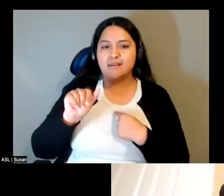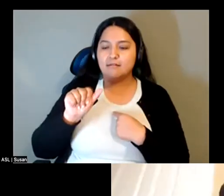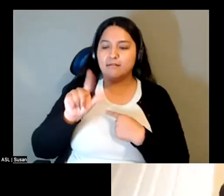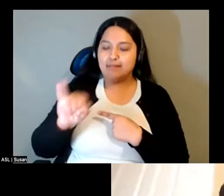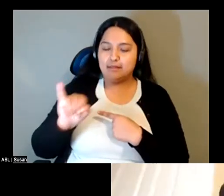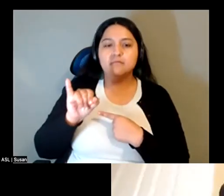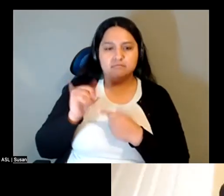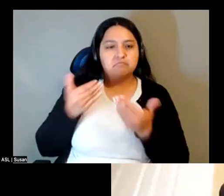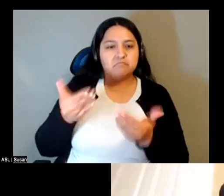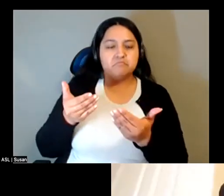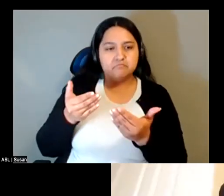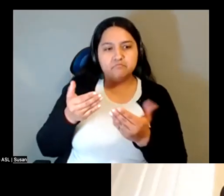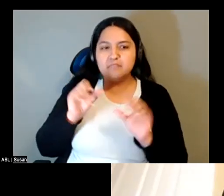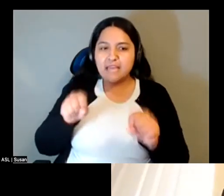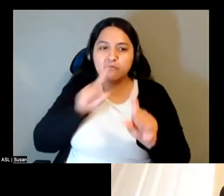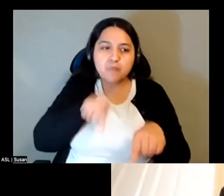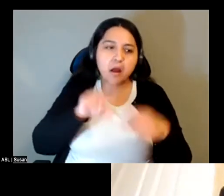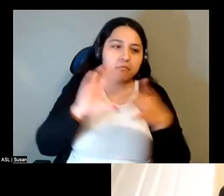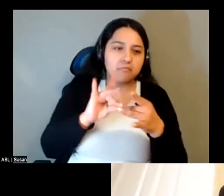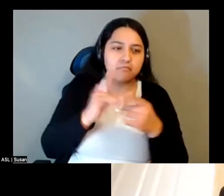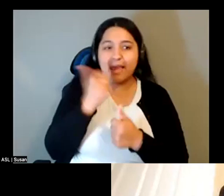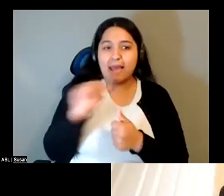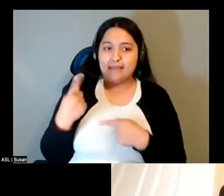respond to anything said so far.